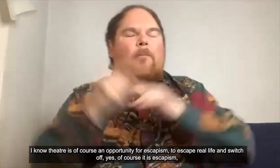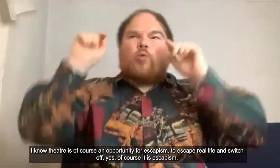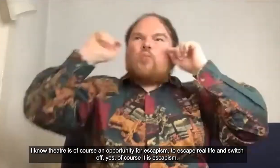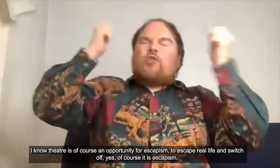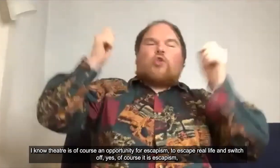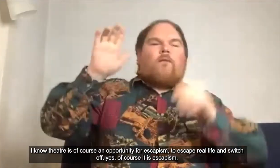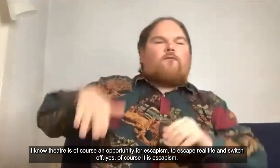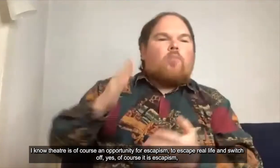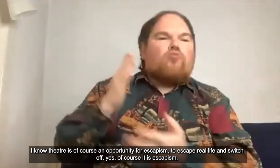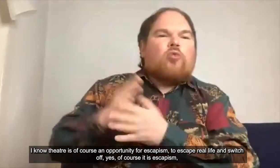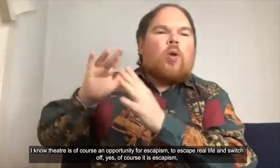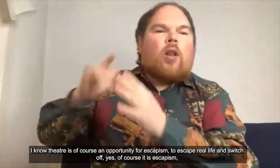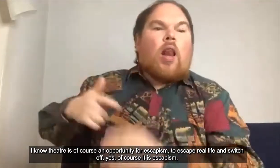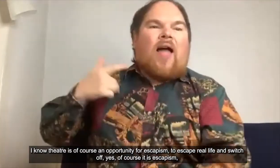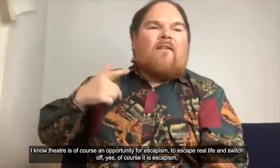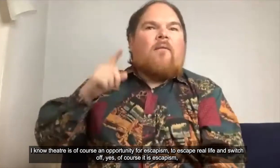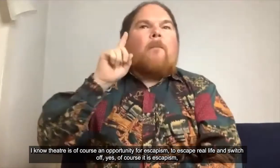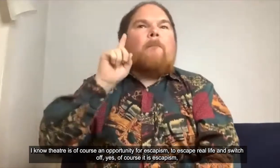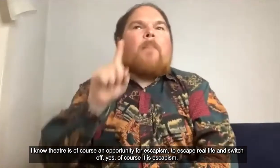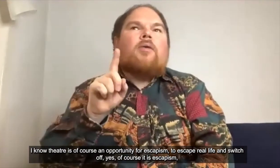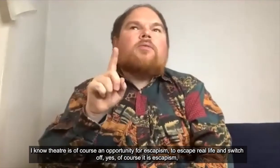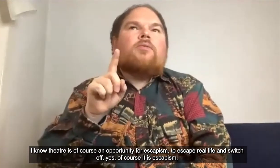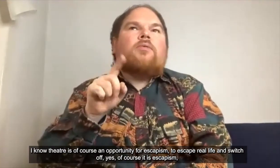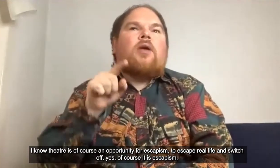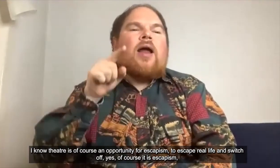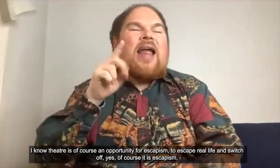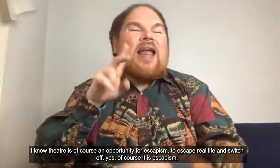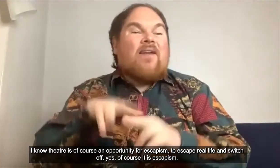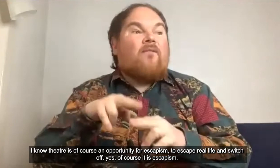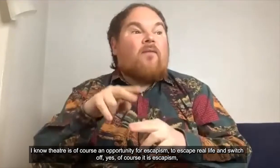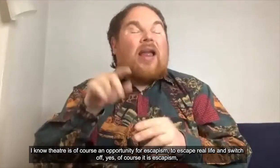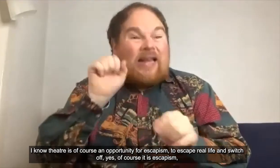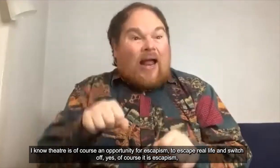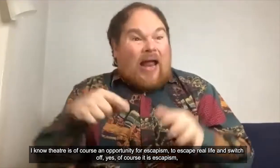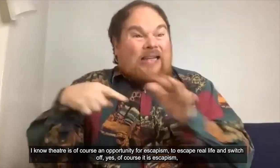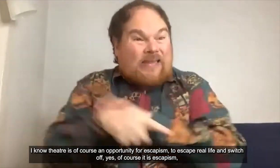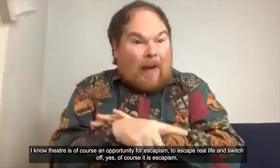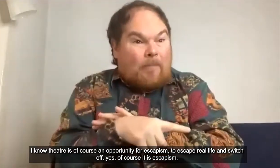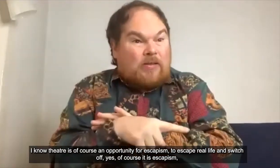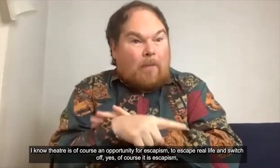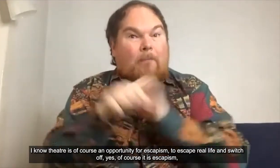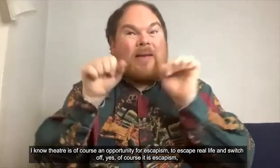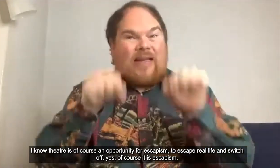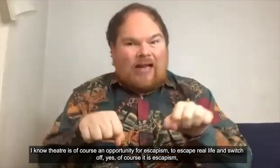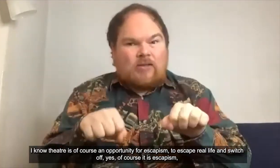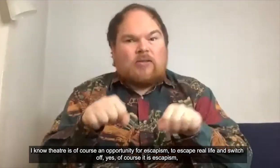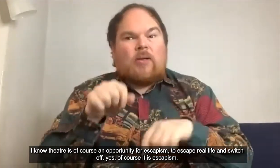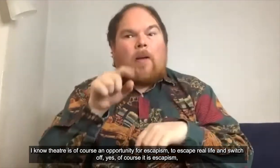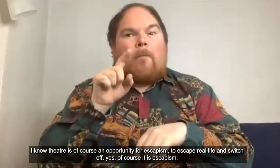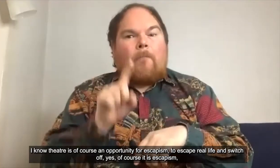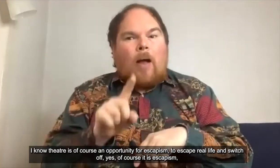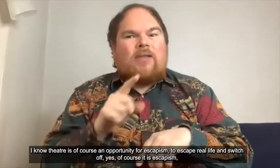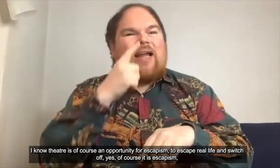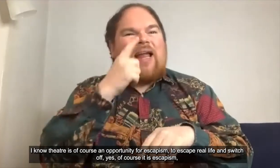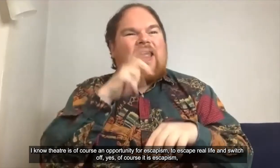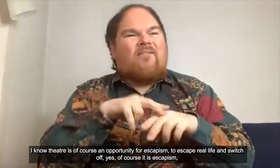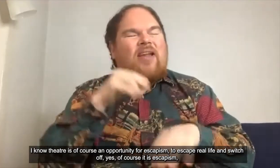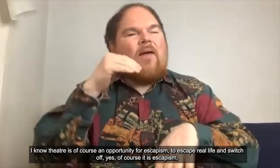theater is of course an opportunity for escapism and to escape real life and switch off yes of course it is